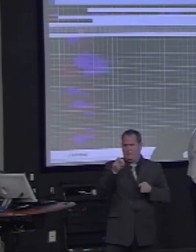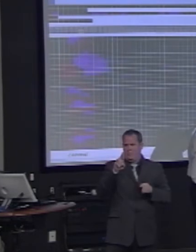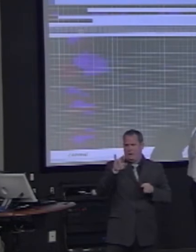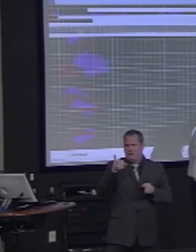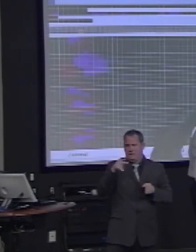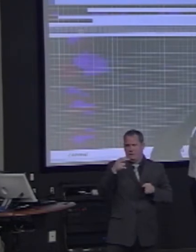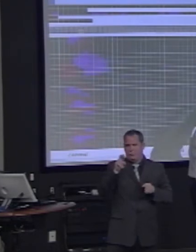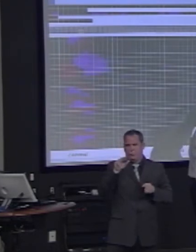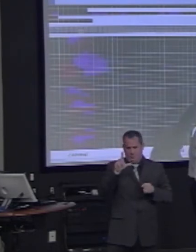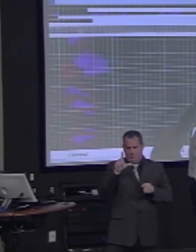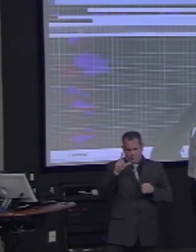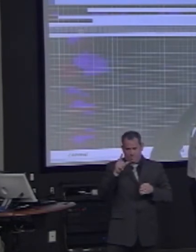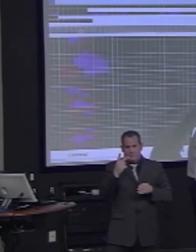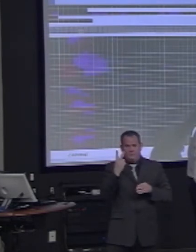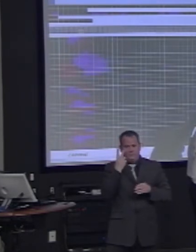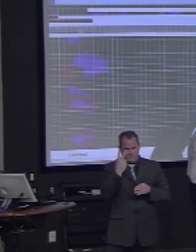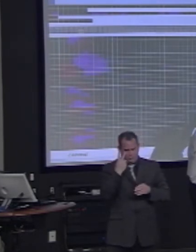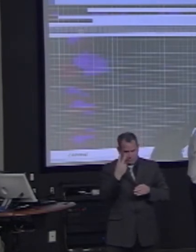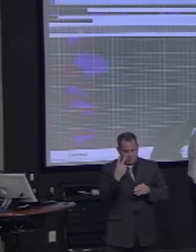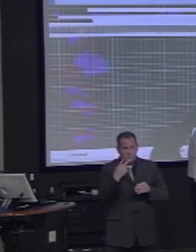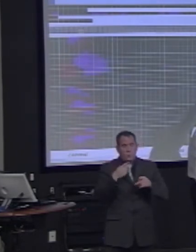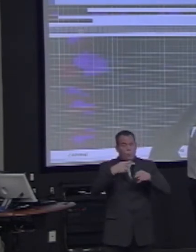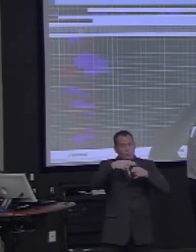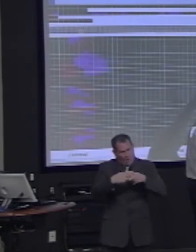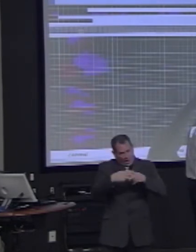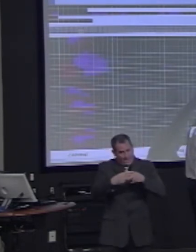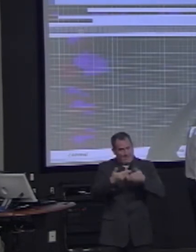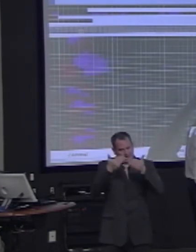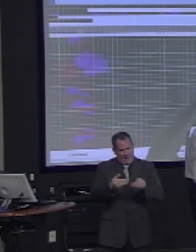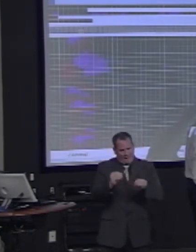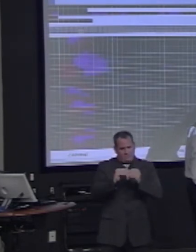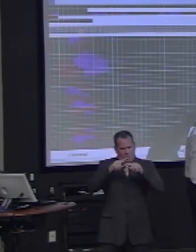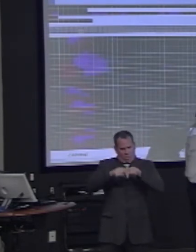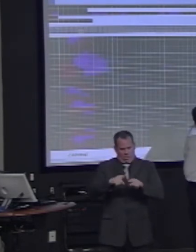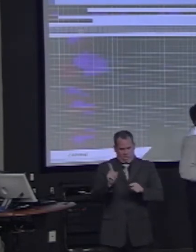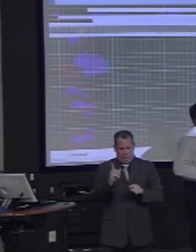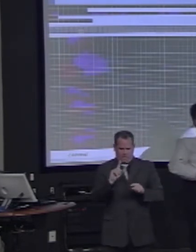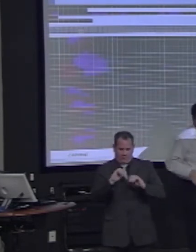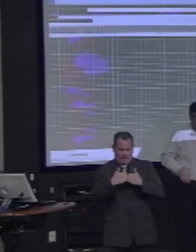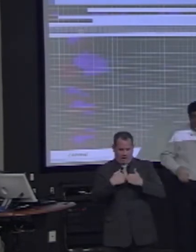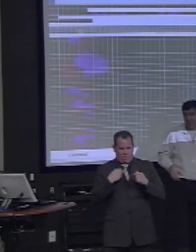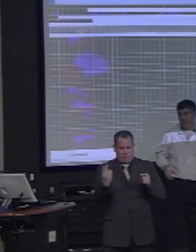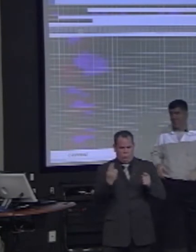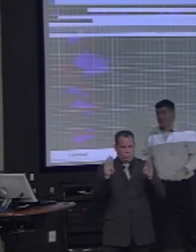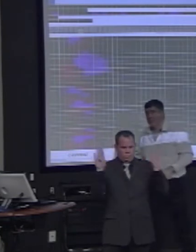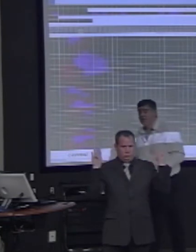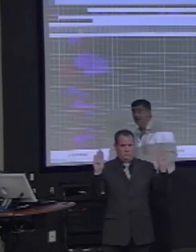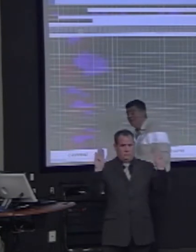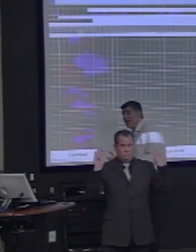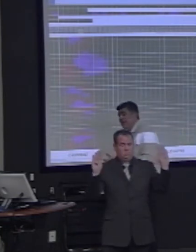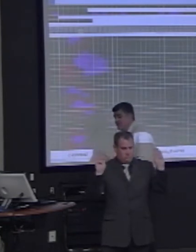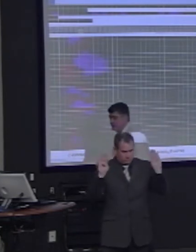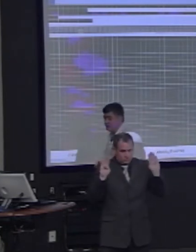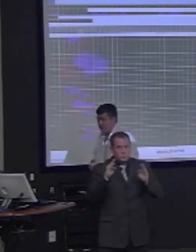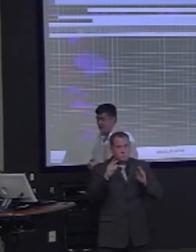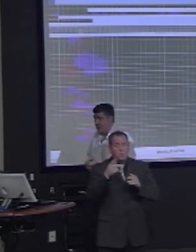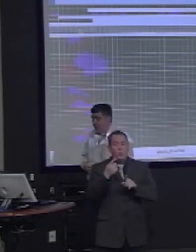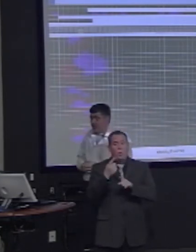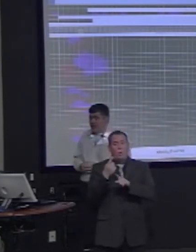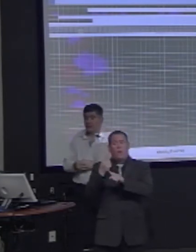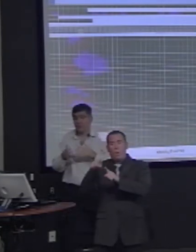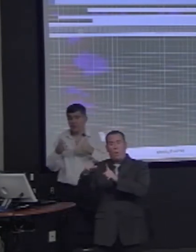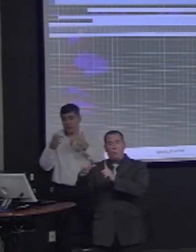visual information. And now, although it talks a little bit to the words and faces, it's largely making distinctions among the houses.